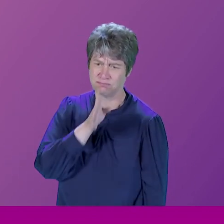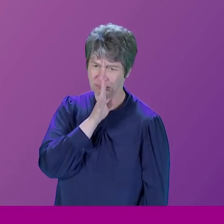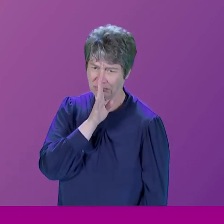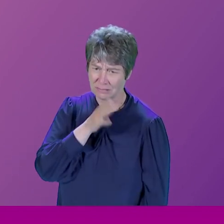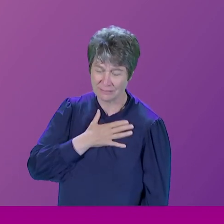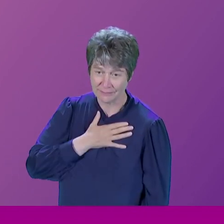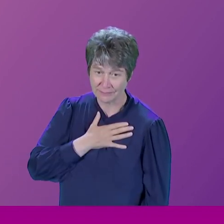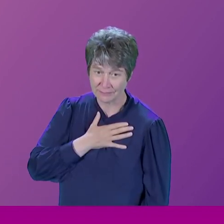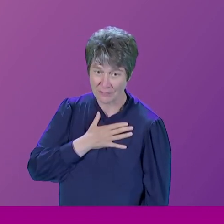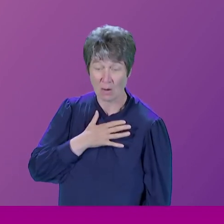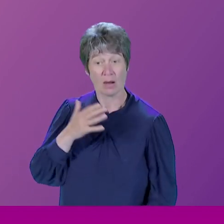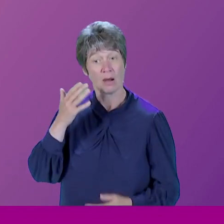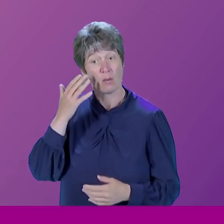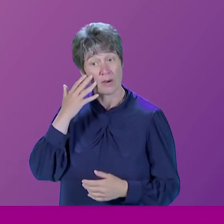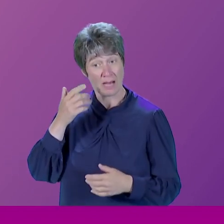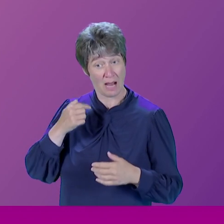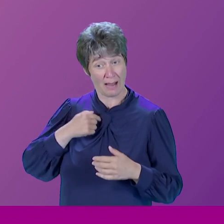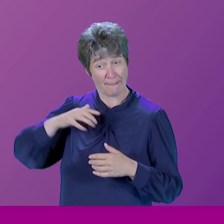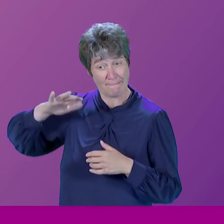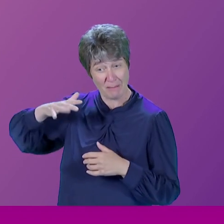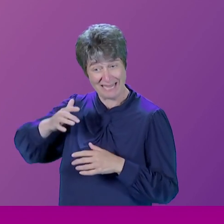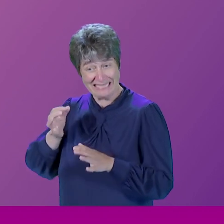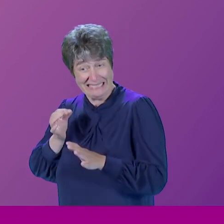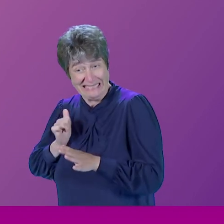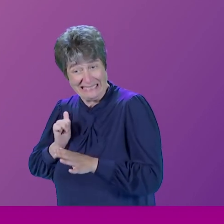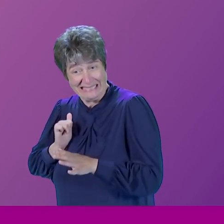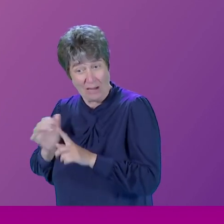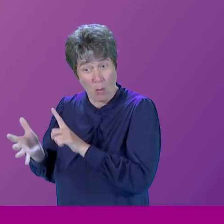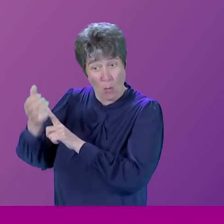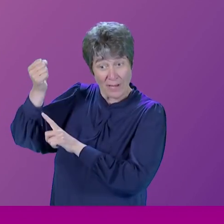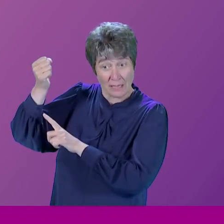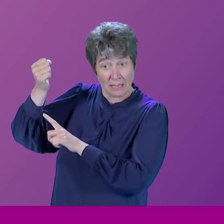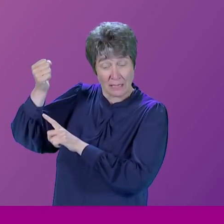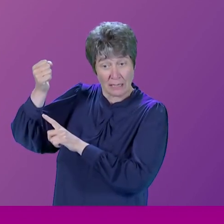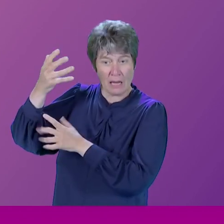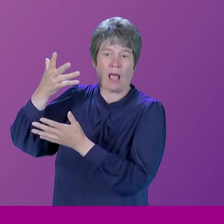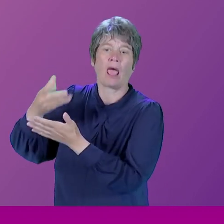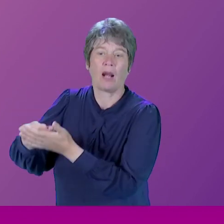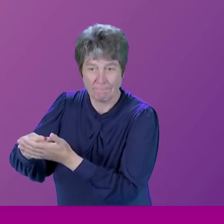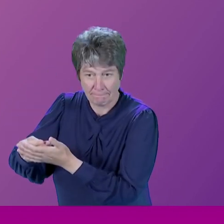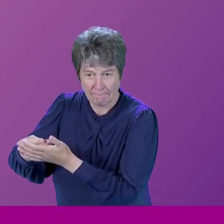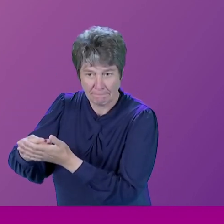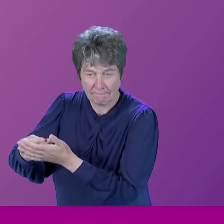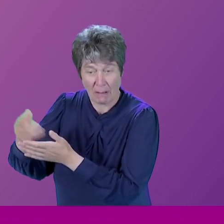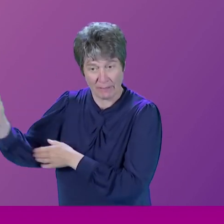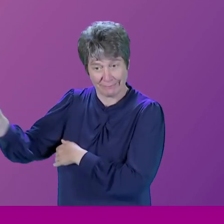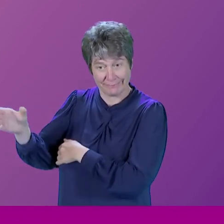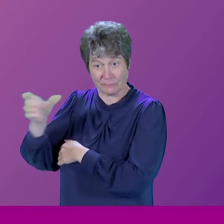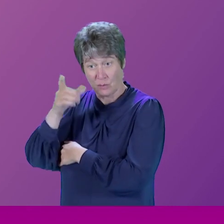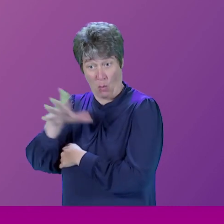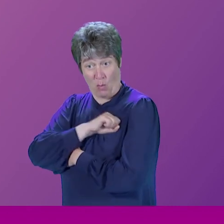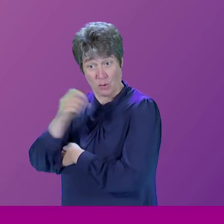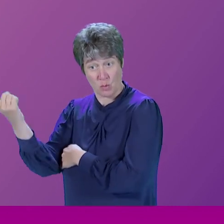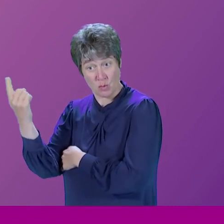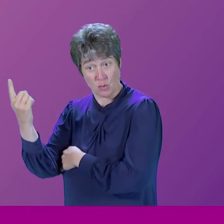opposition, yes, when I might have won the Conservative leadership, in fact, it was won by Ian Duncan Smith. And after two